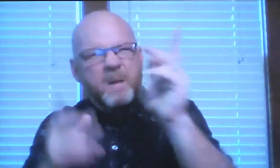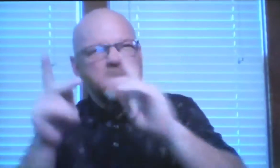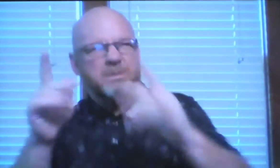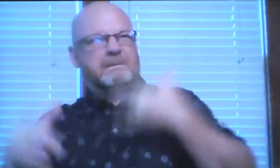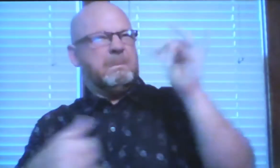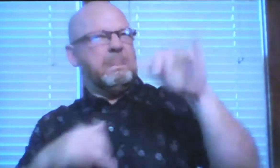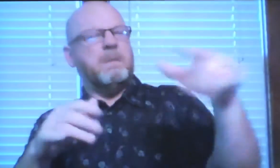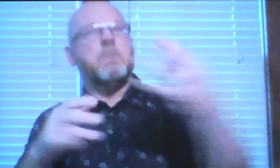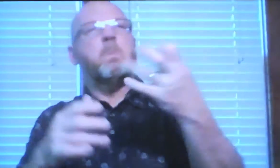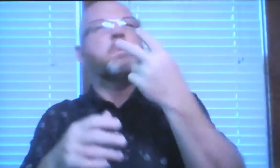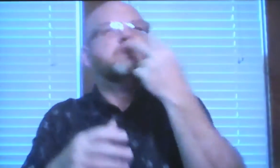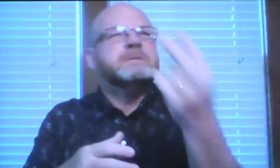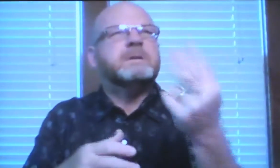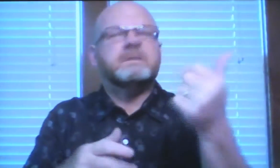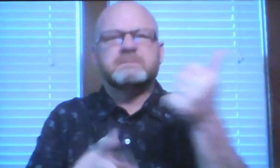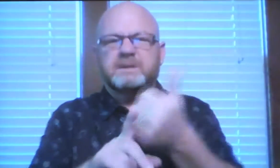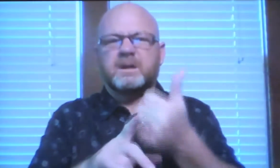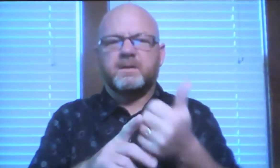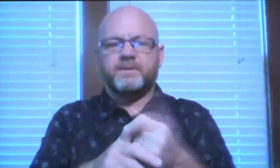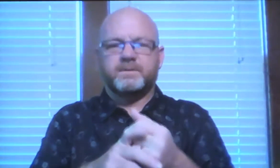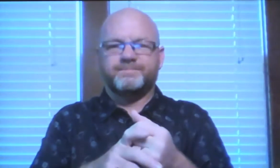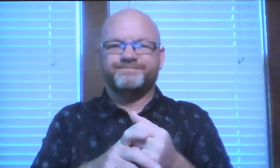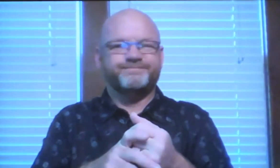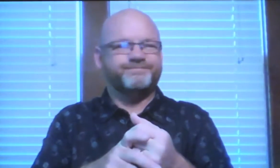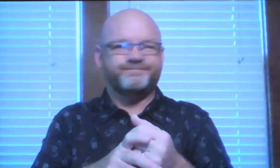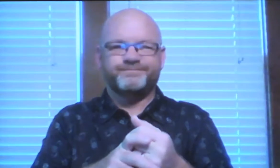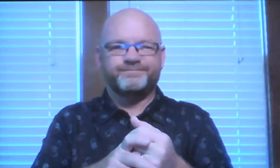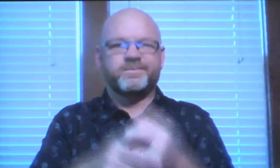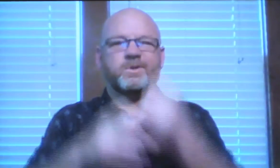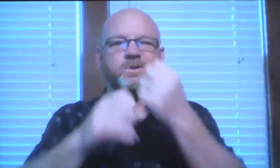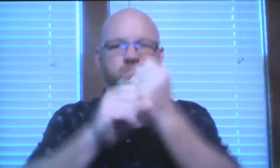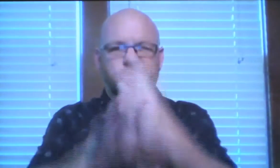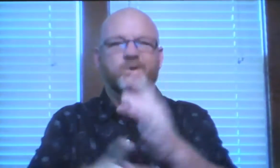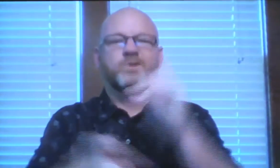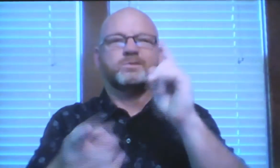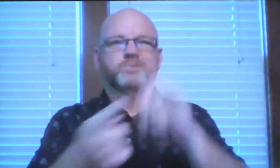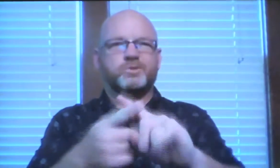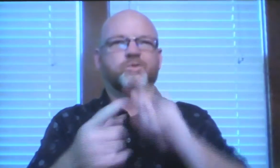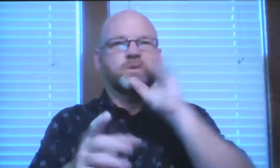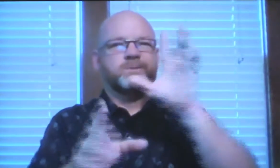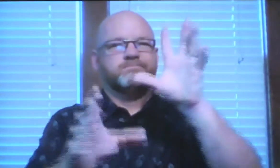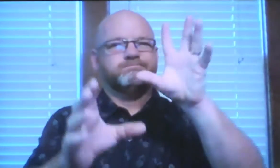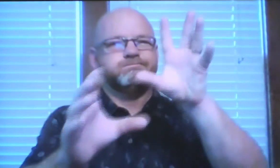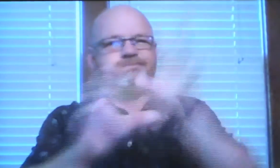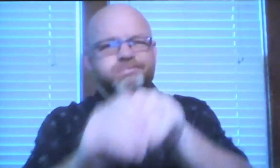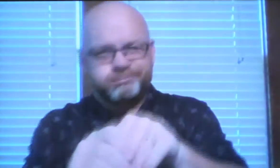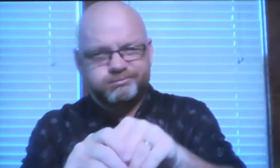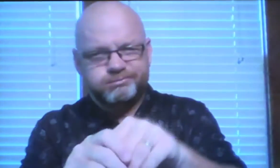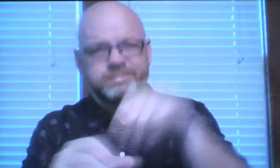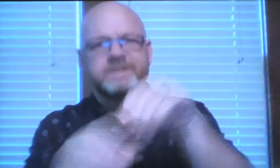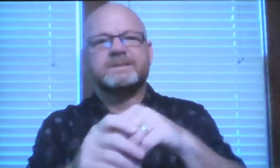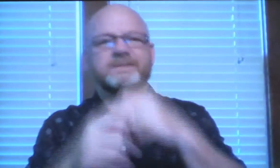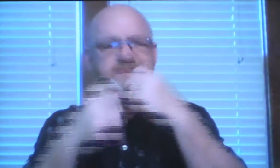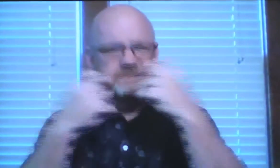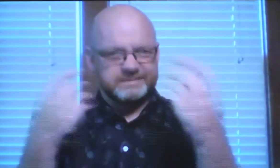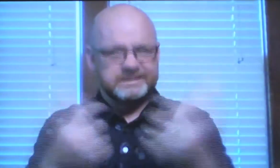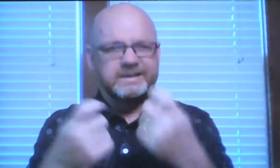curious and wondered about what was going on there. And it led to some involvement